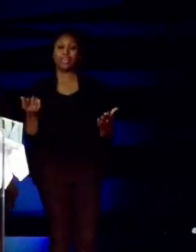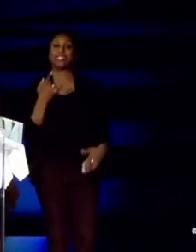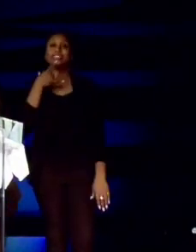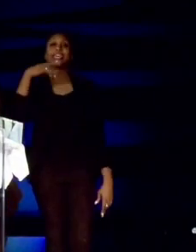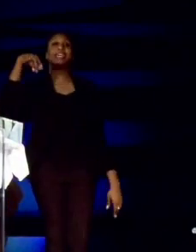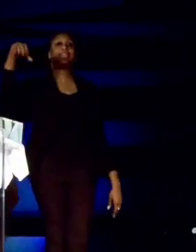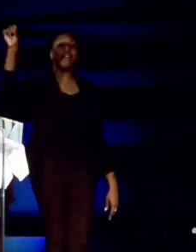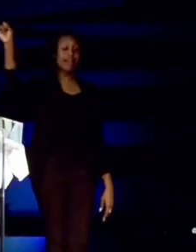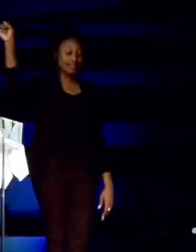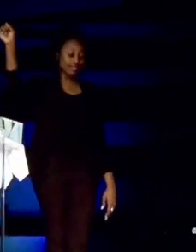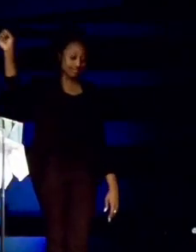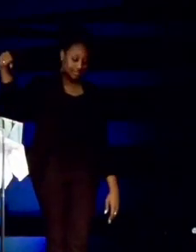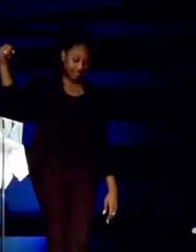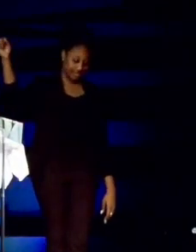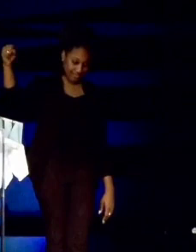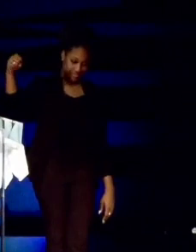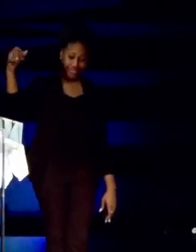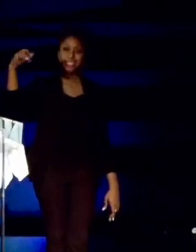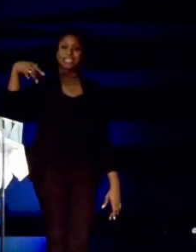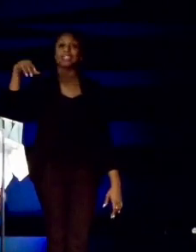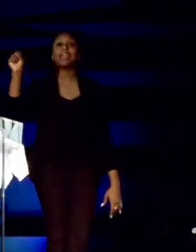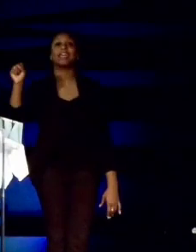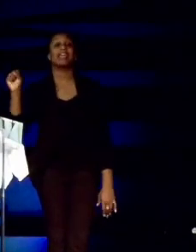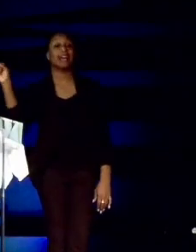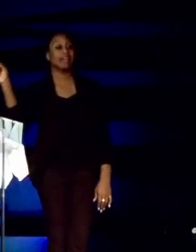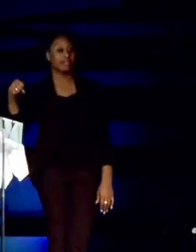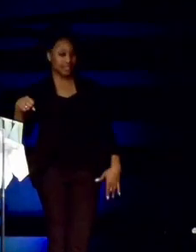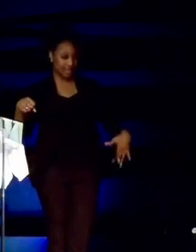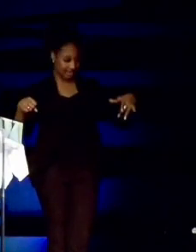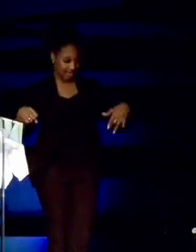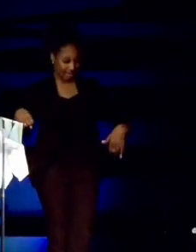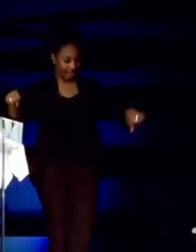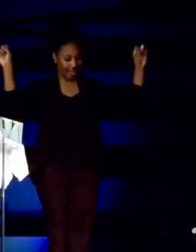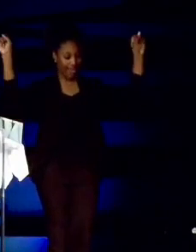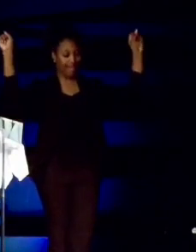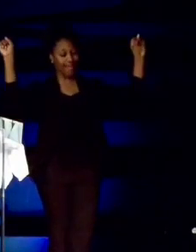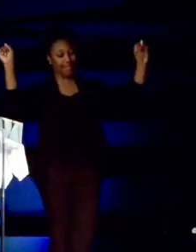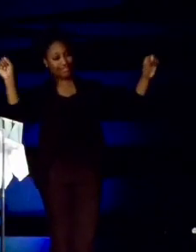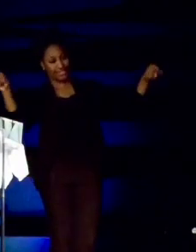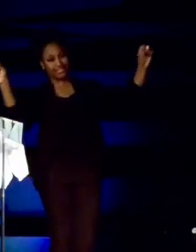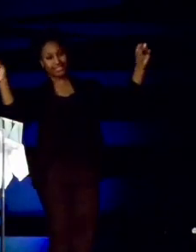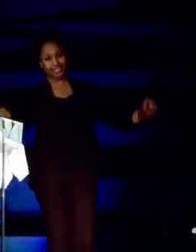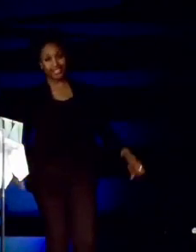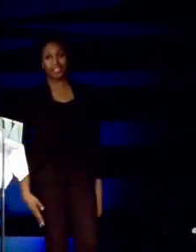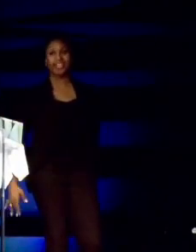yes. Say yes. Say yes.